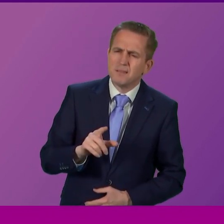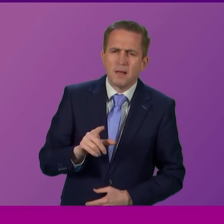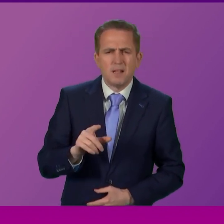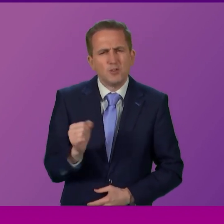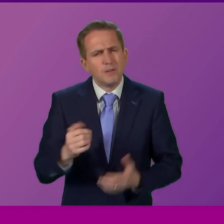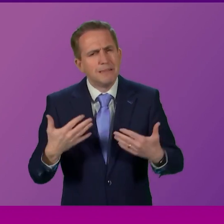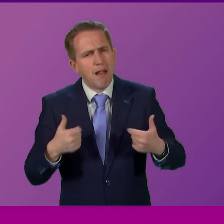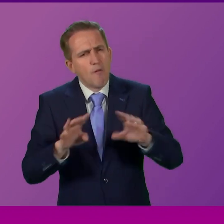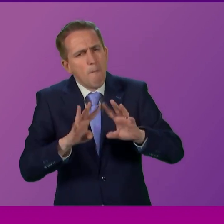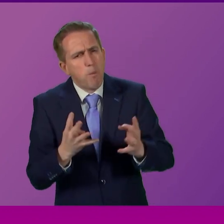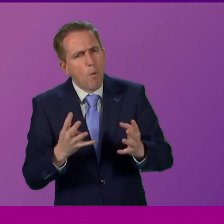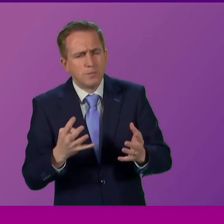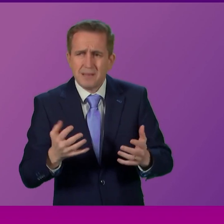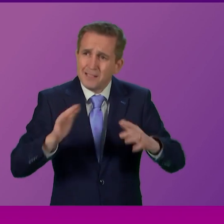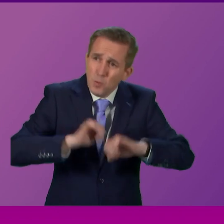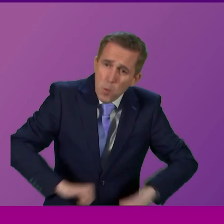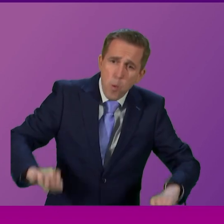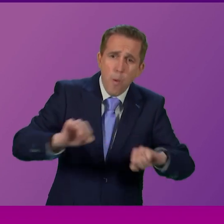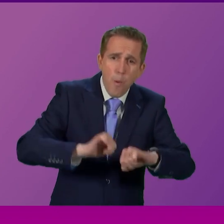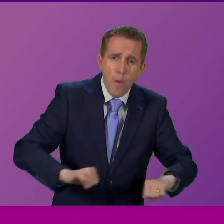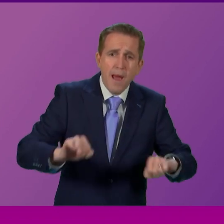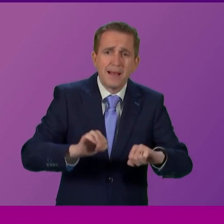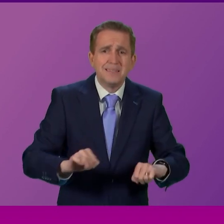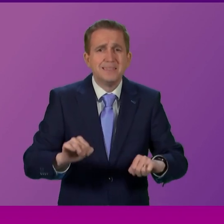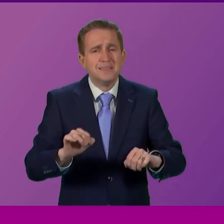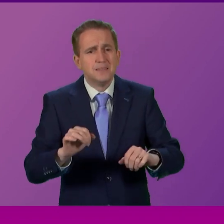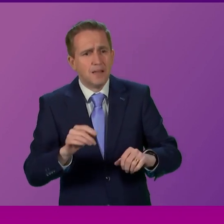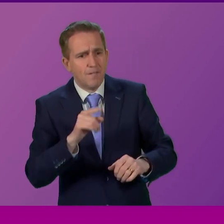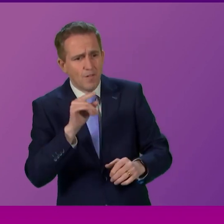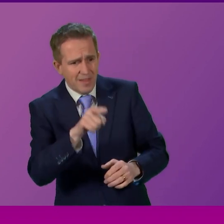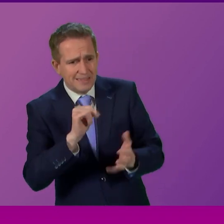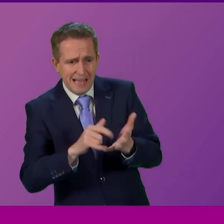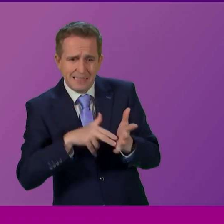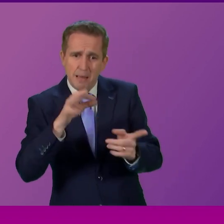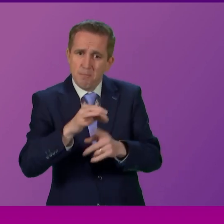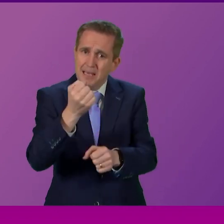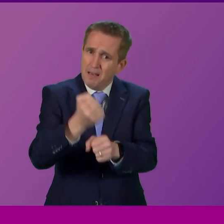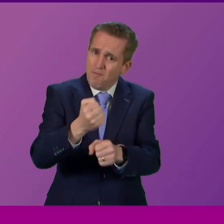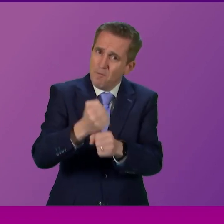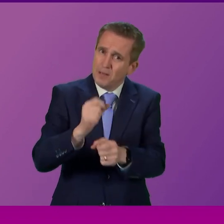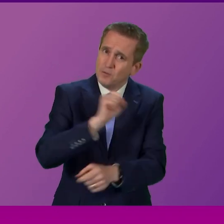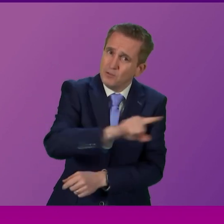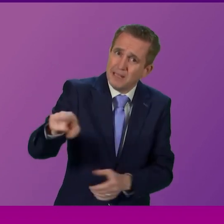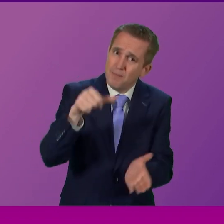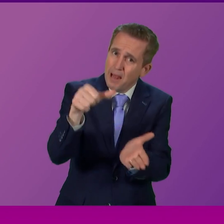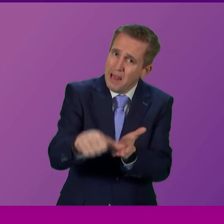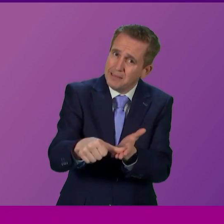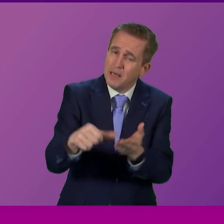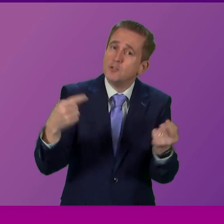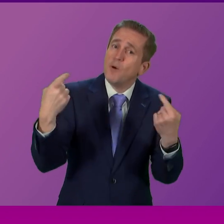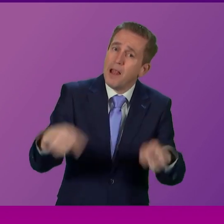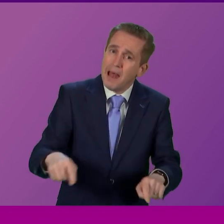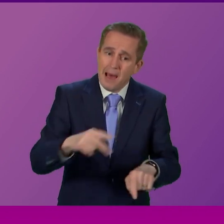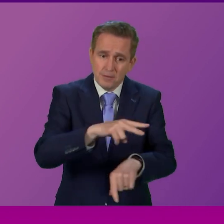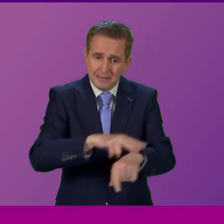health boards have to wait for days for this slothful SNP government to send a letter to allow them to move